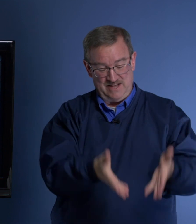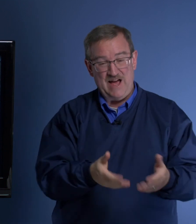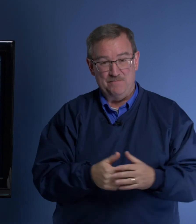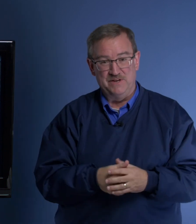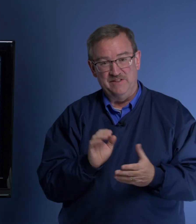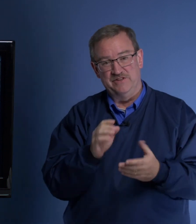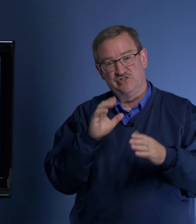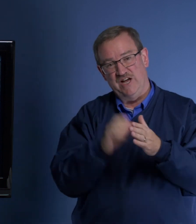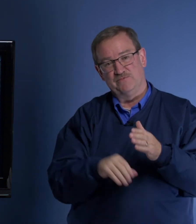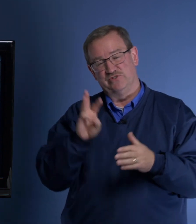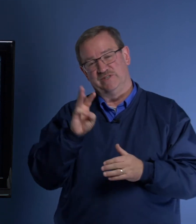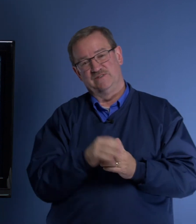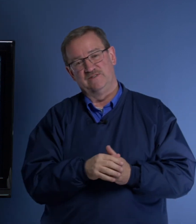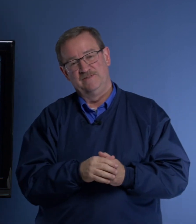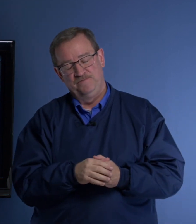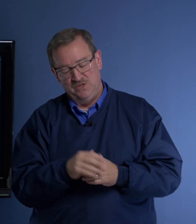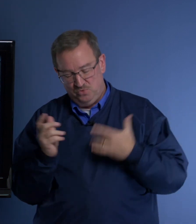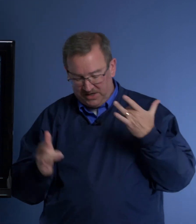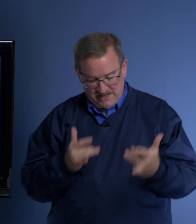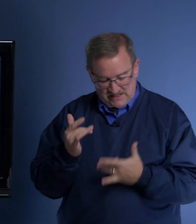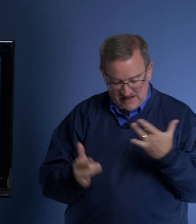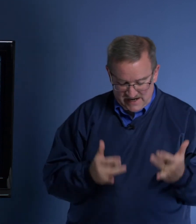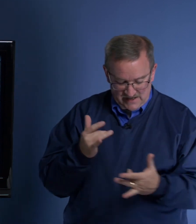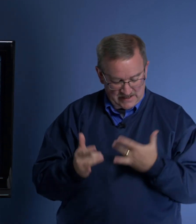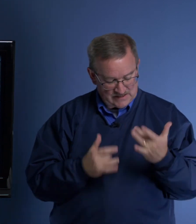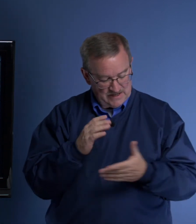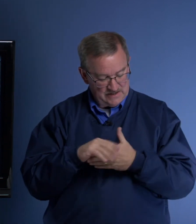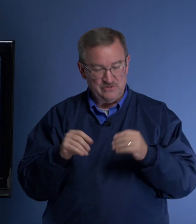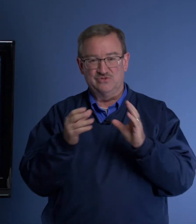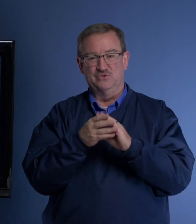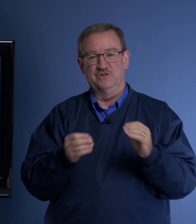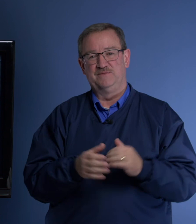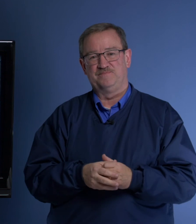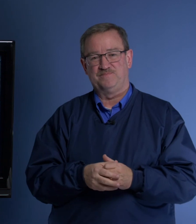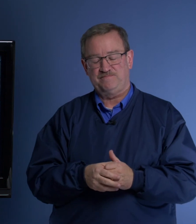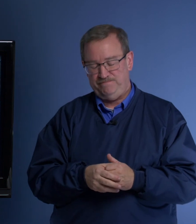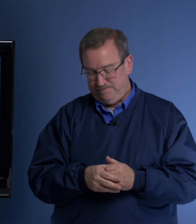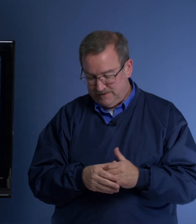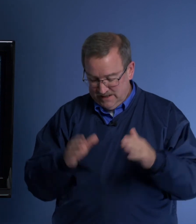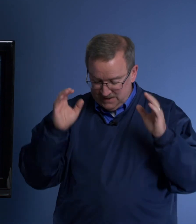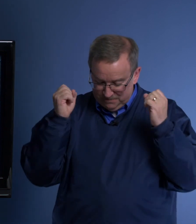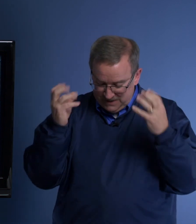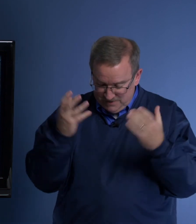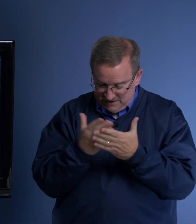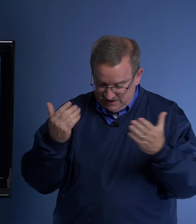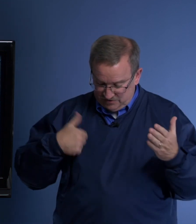happened in this chapter six. What an exciting, exciting story. Many, many things for